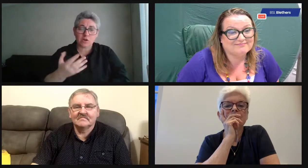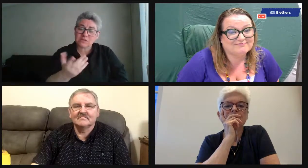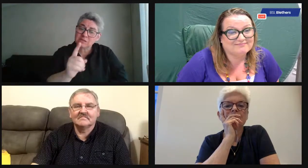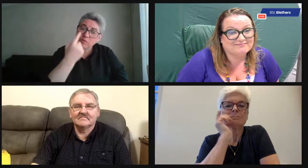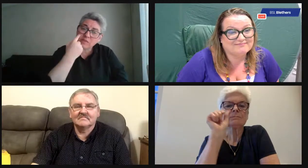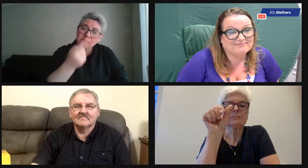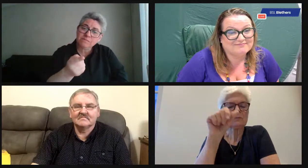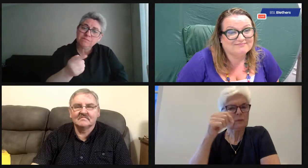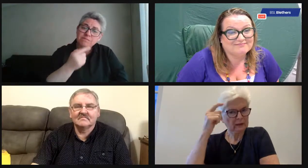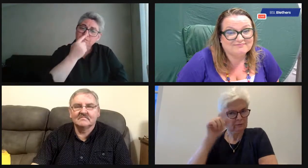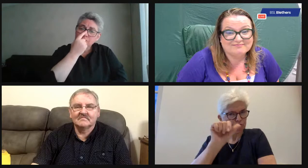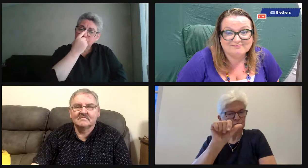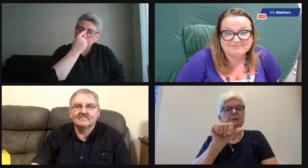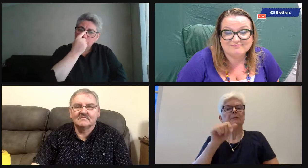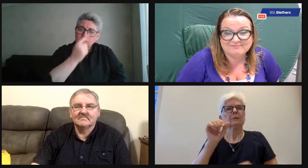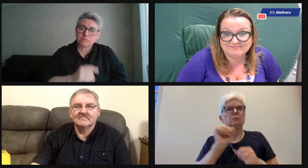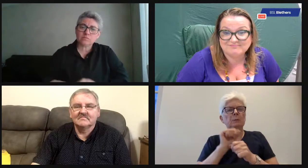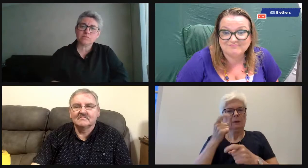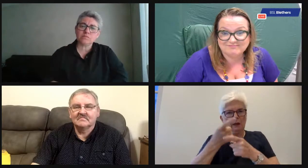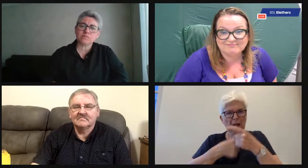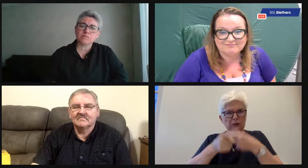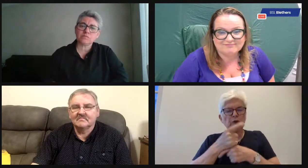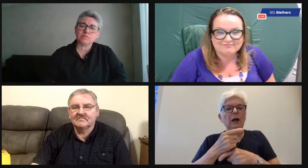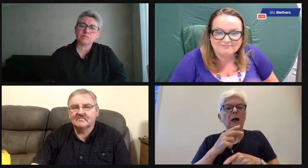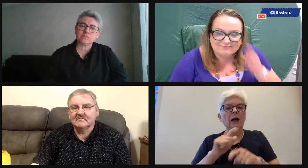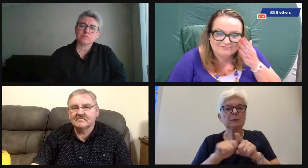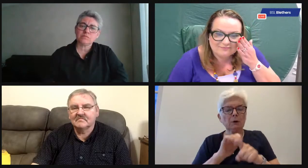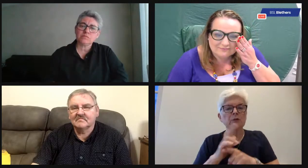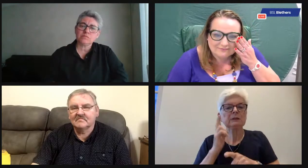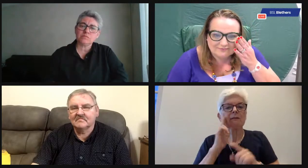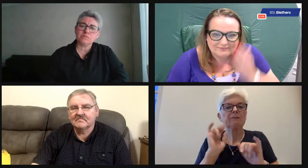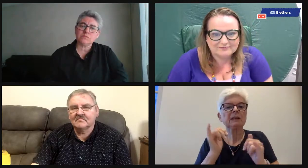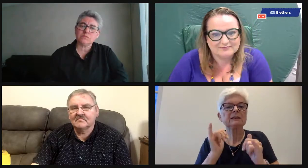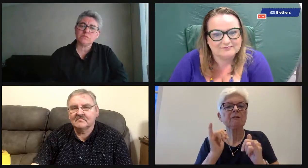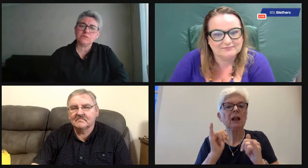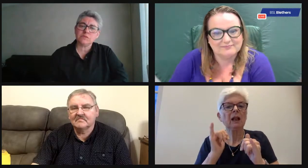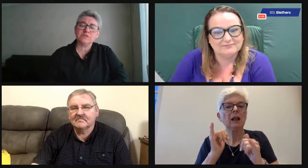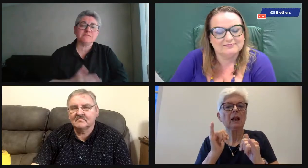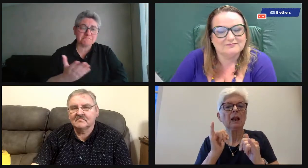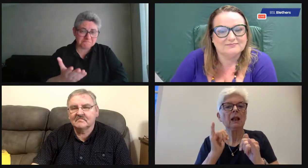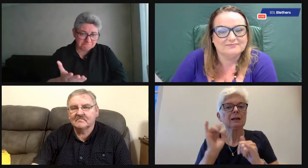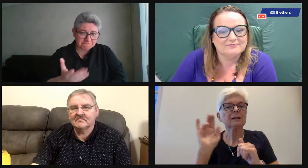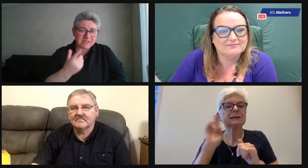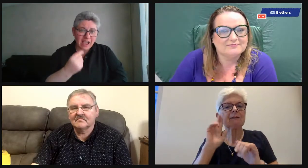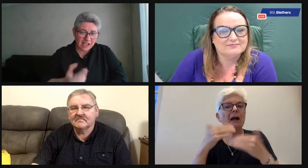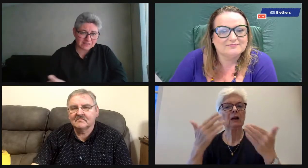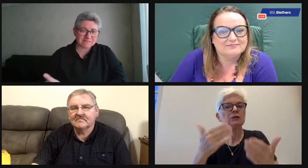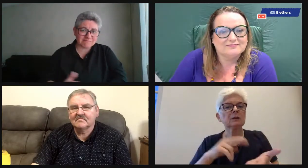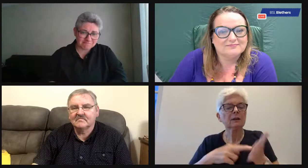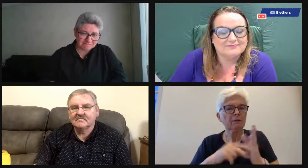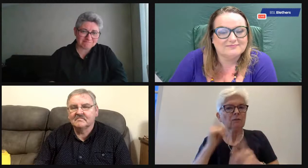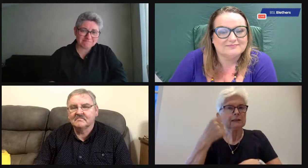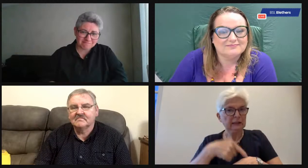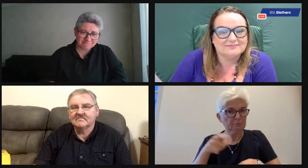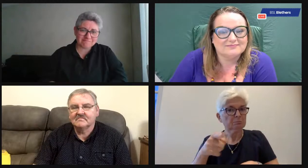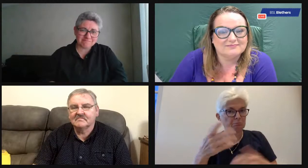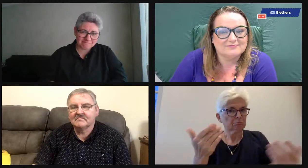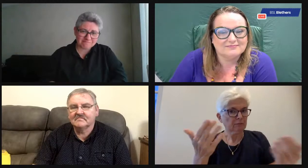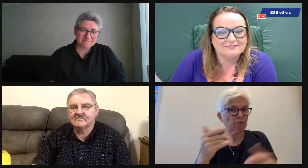in, you know, bowling and so on. Yeah, just advertise. Yes, I remember Edinburgh Deaf Festival. Deaf